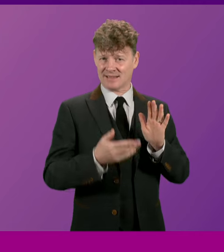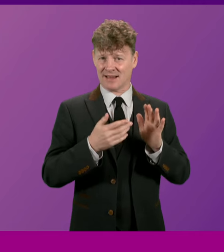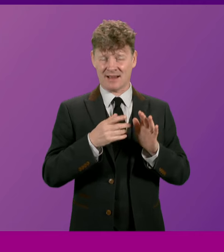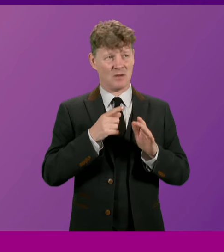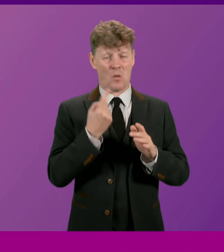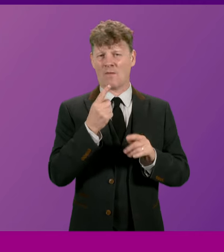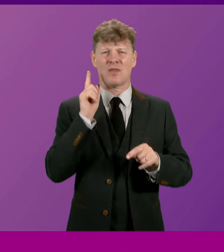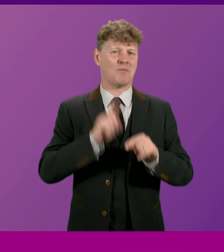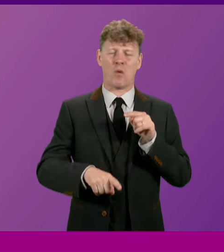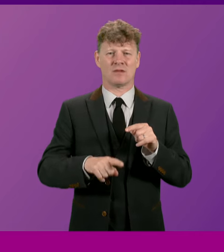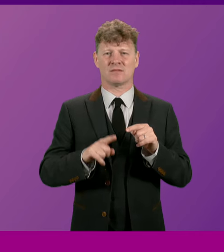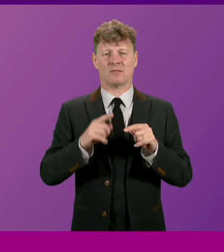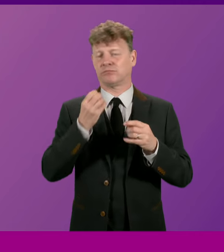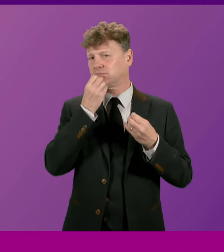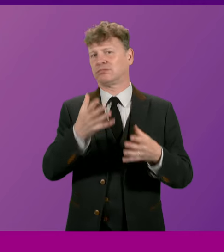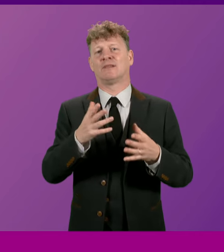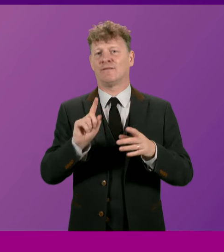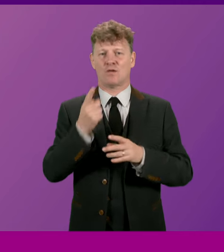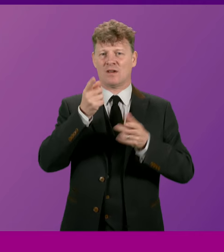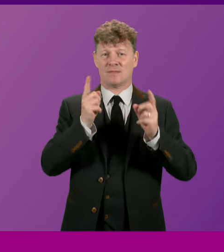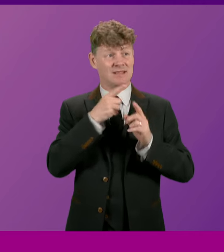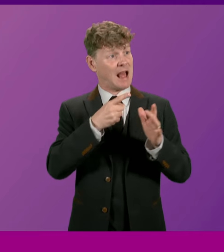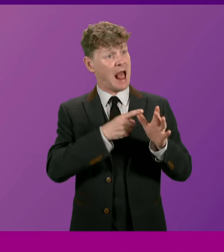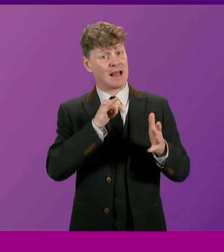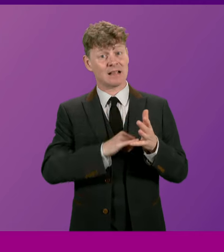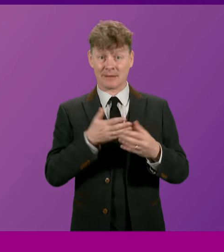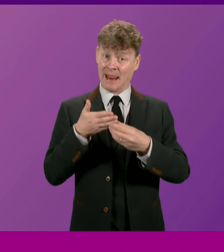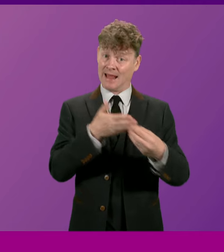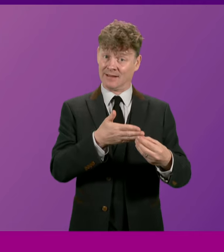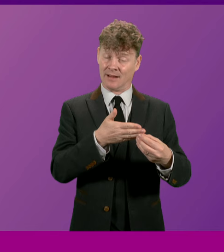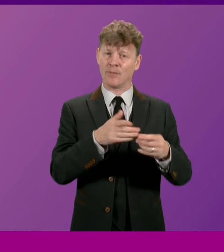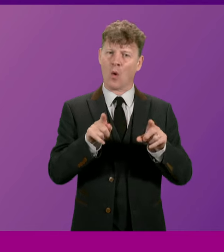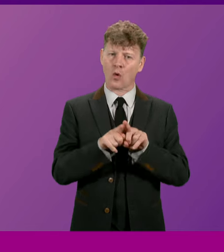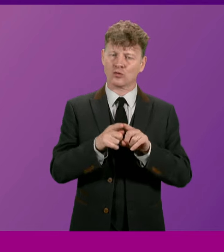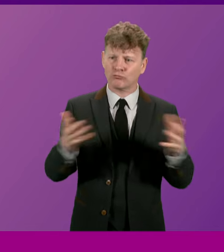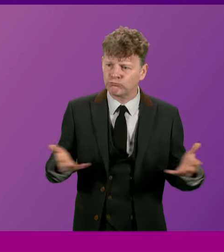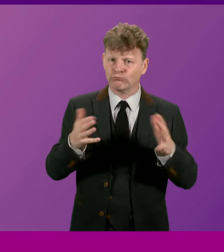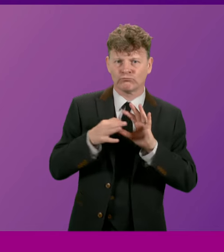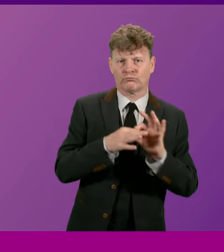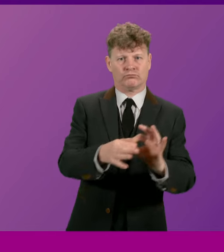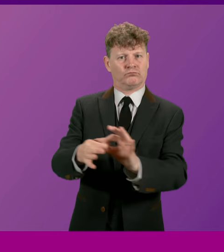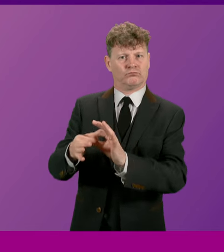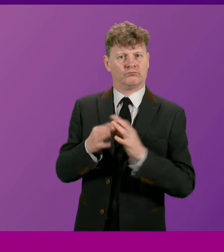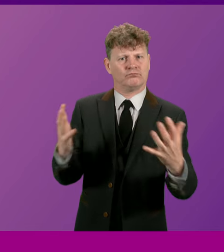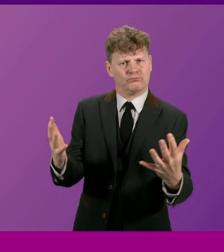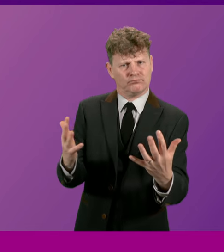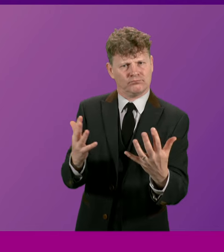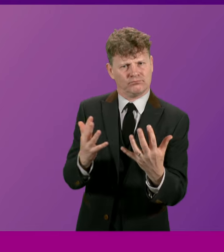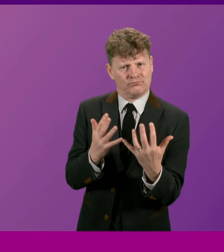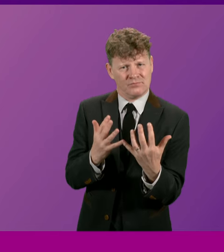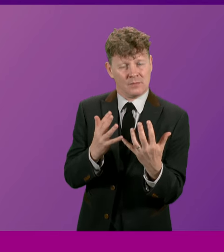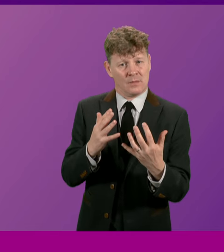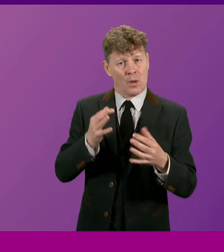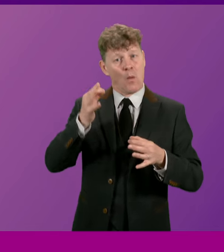minister. Alex was not just a leader, he was a unifying force, awakening the political